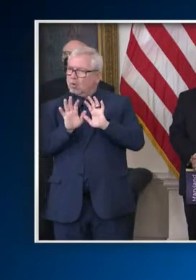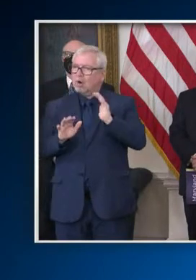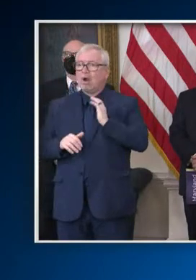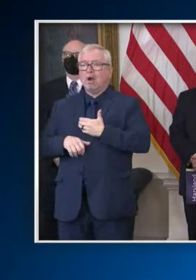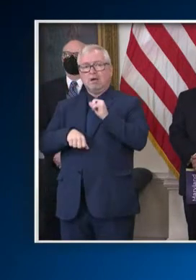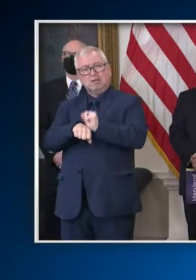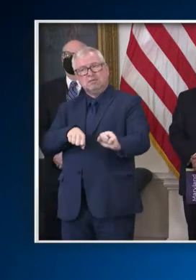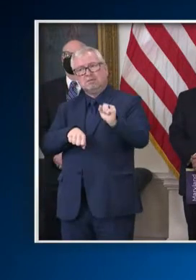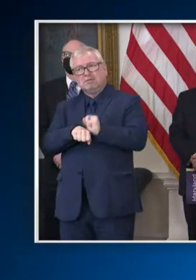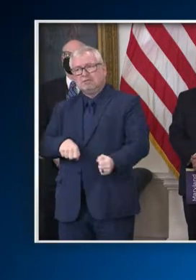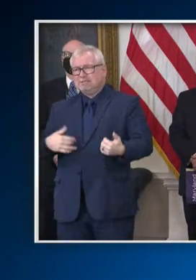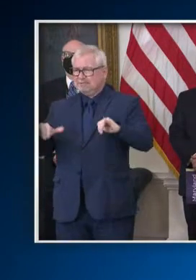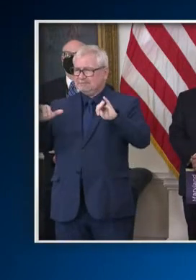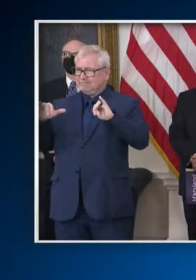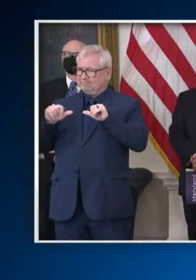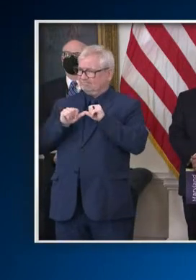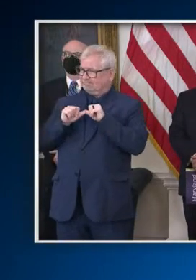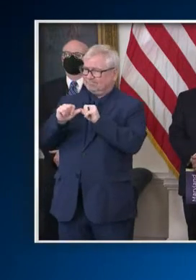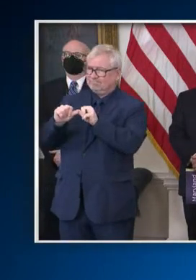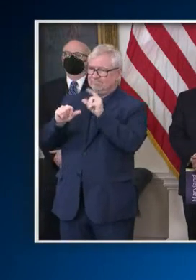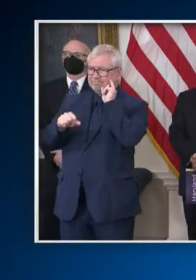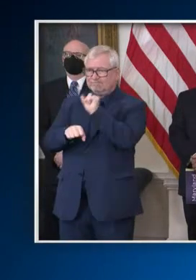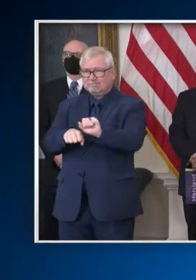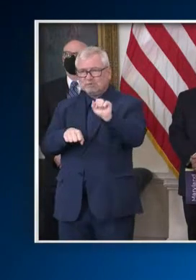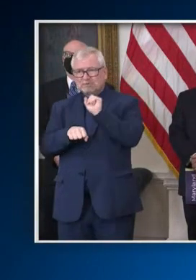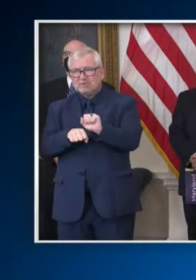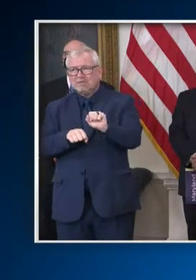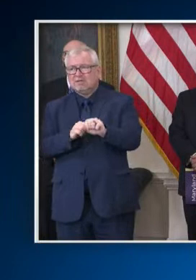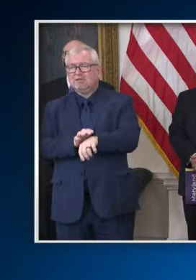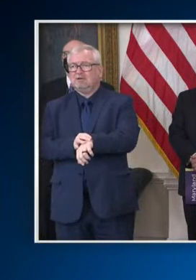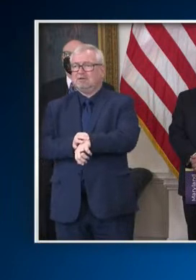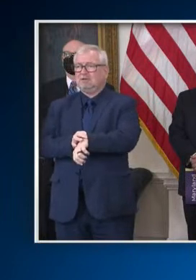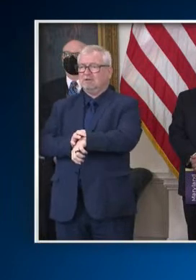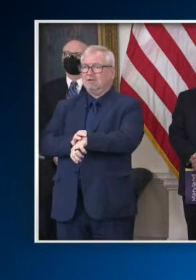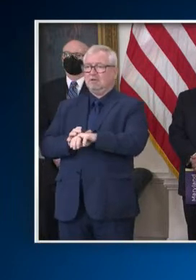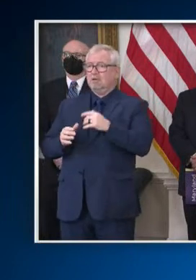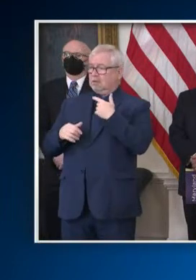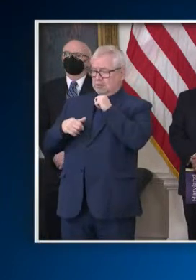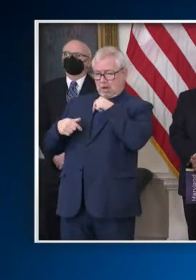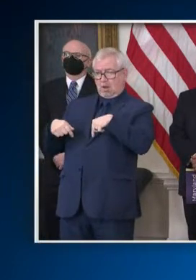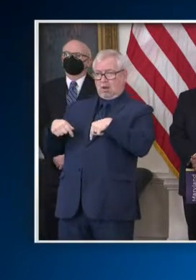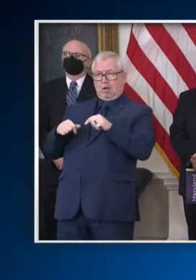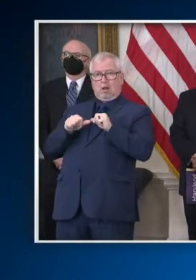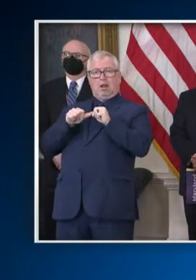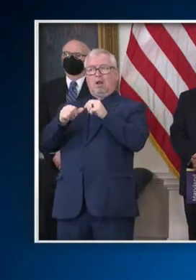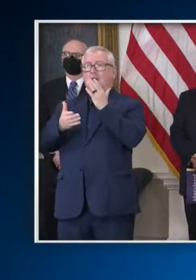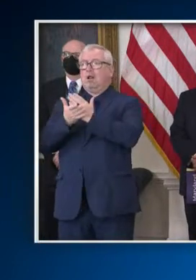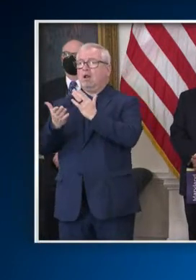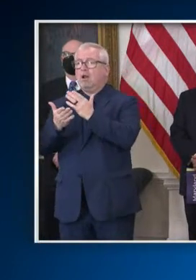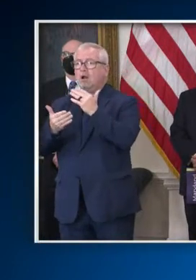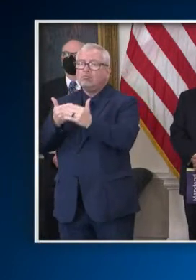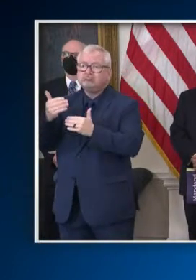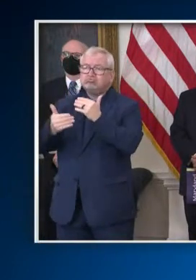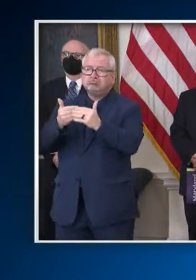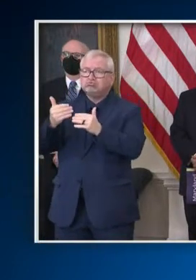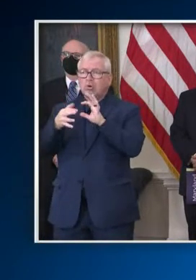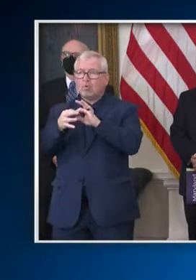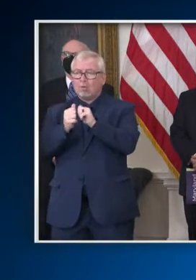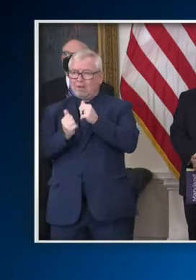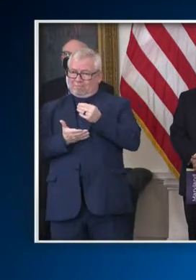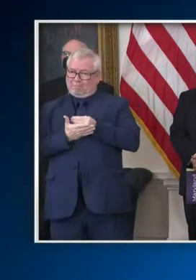mentality, and we have fought to let Marylanders keep more of their hard-earned money in their own pockets.